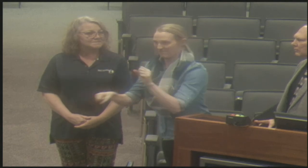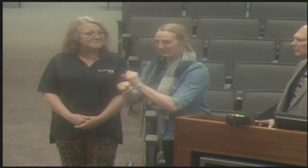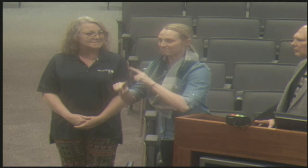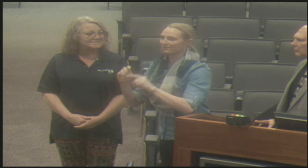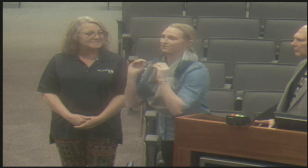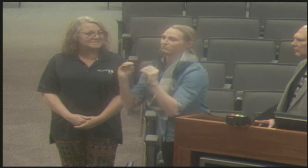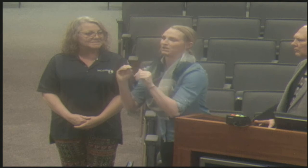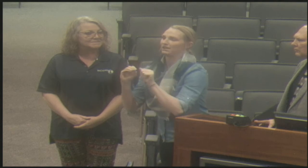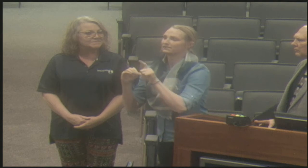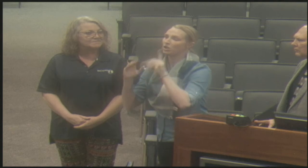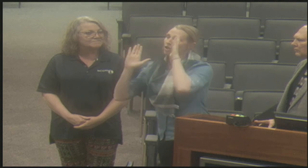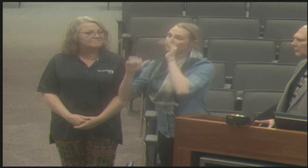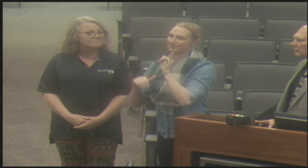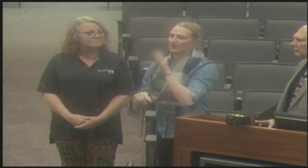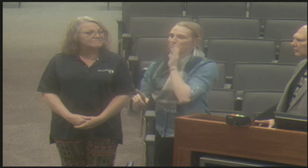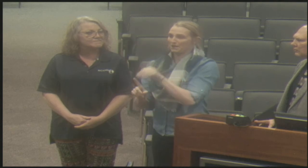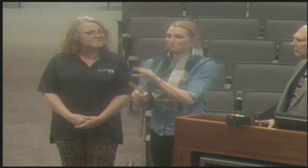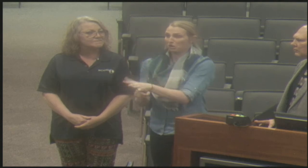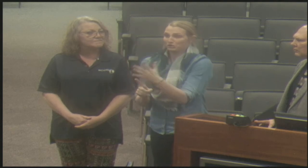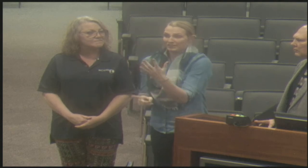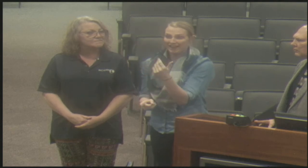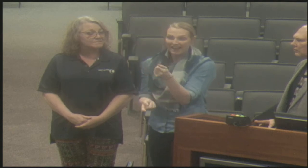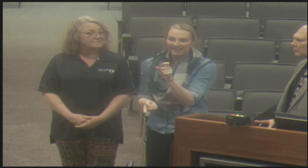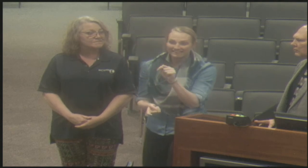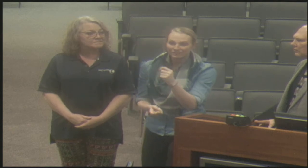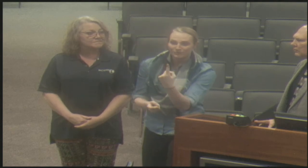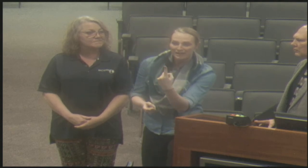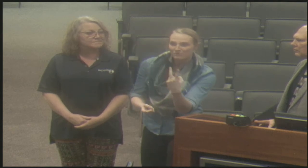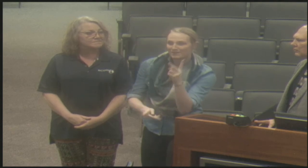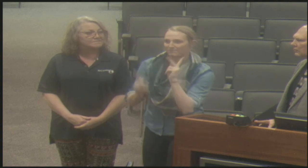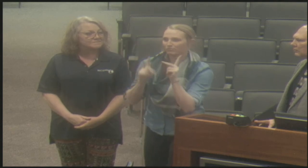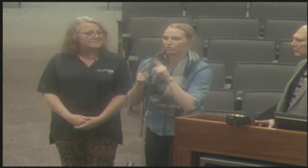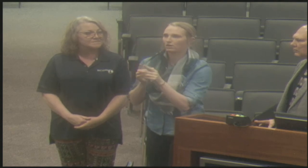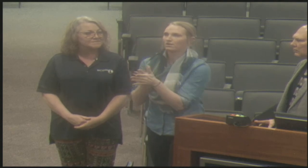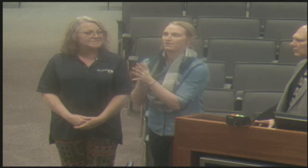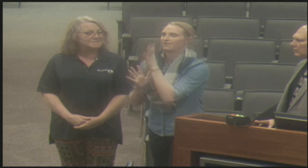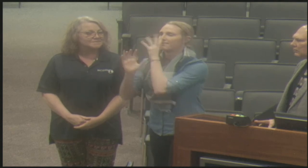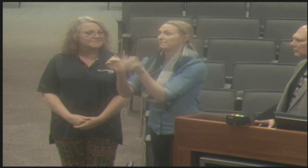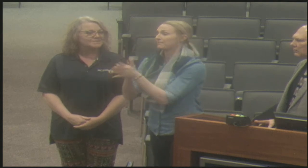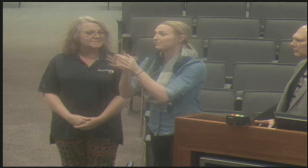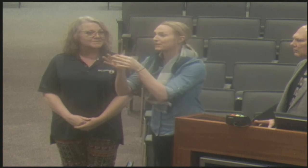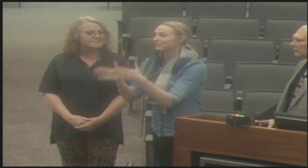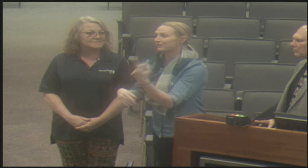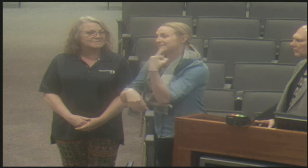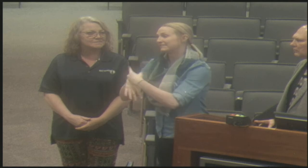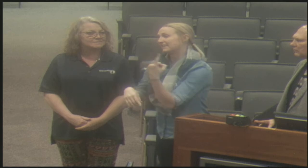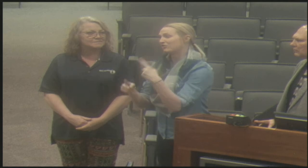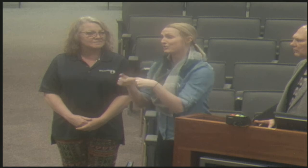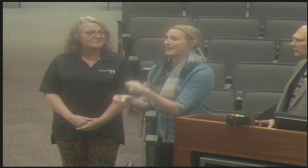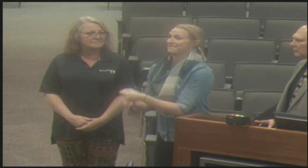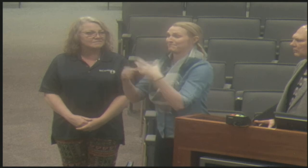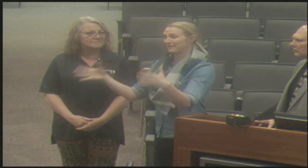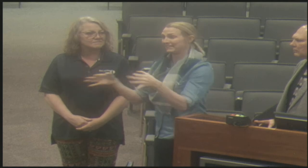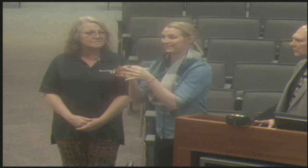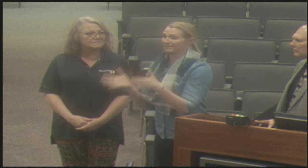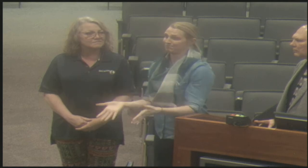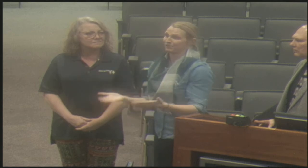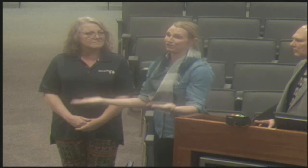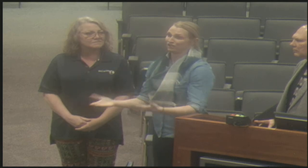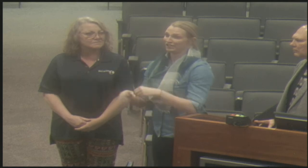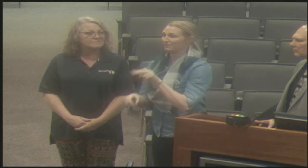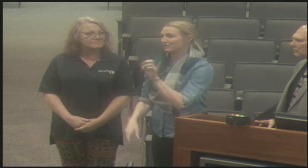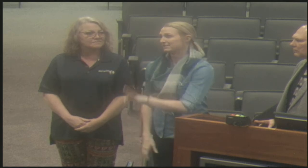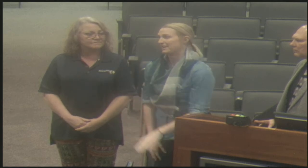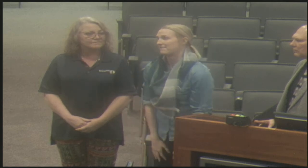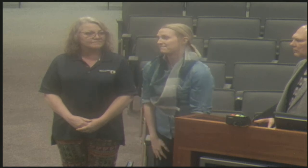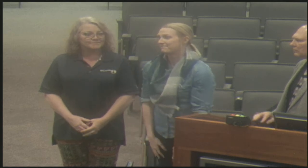up for this ASL club. Um, it's amazing. But the intention here is to teach sign language so that maybe one or two of these kiddos will